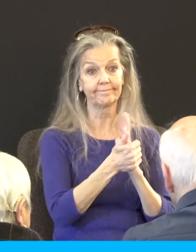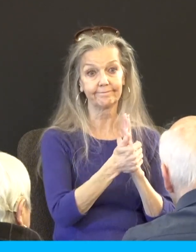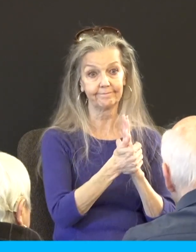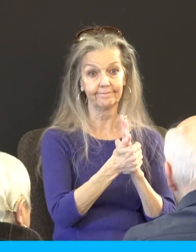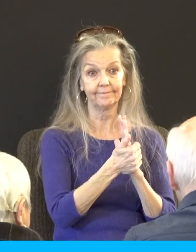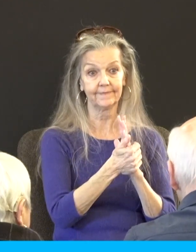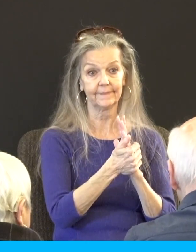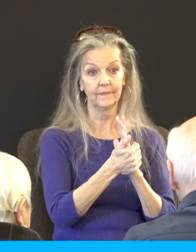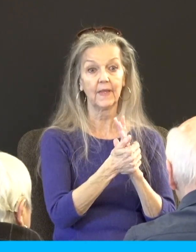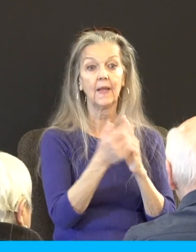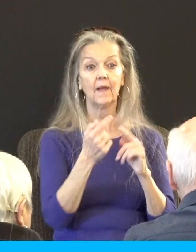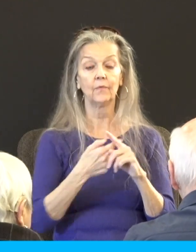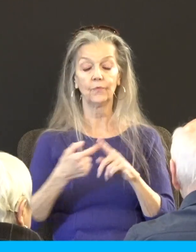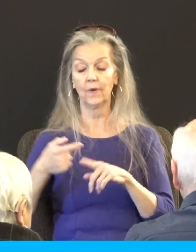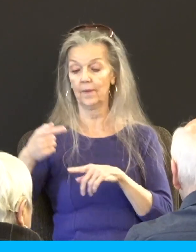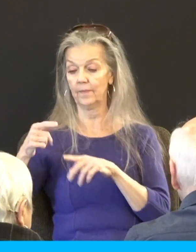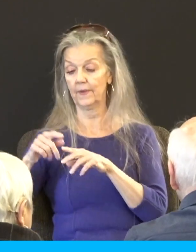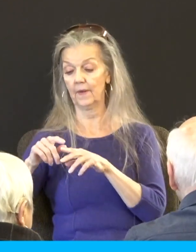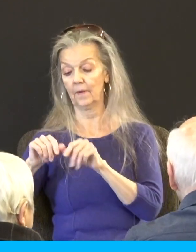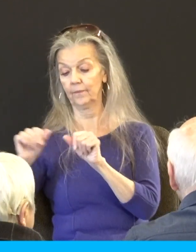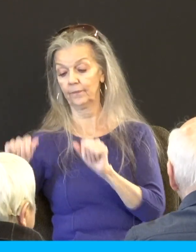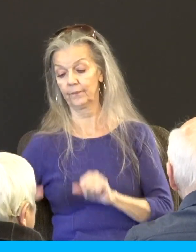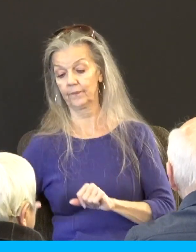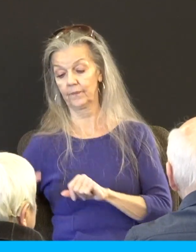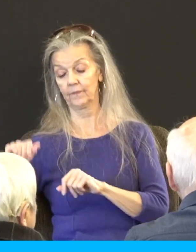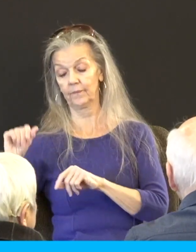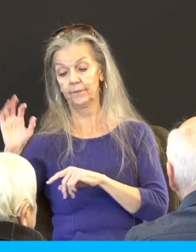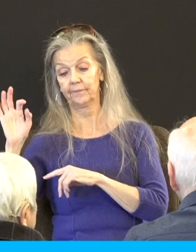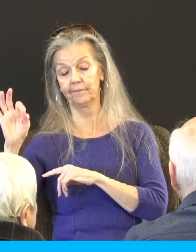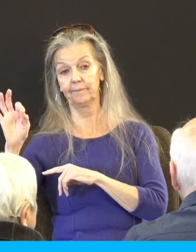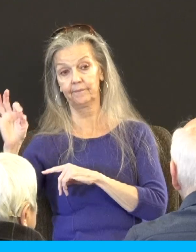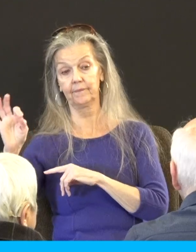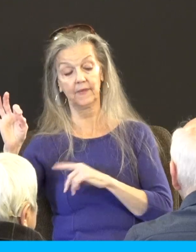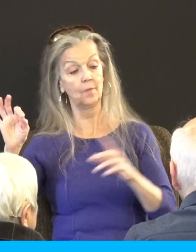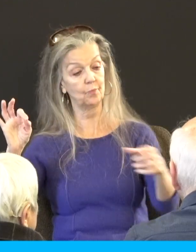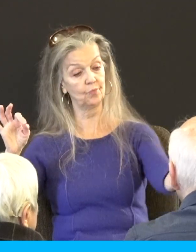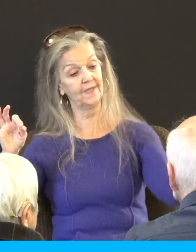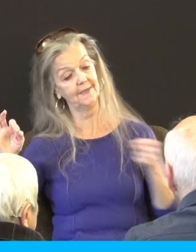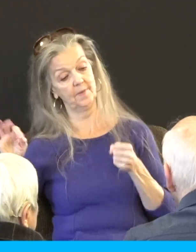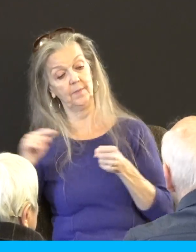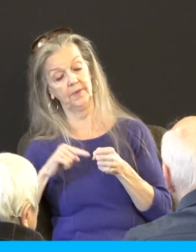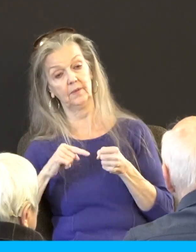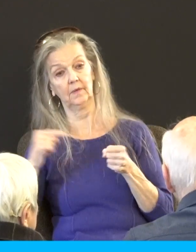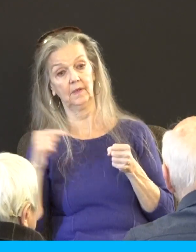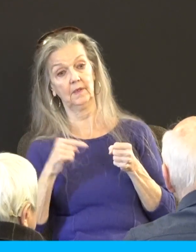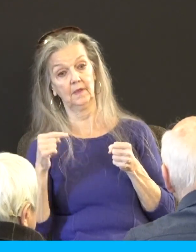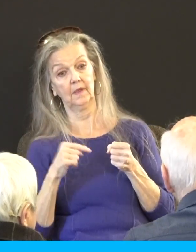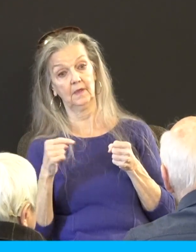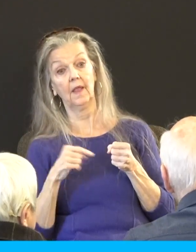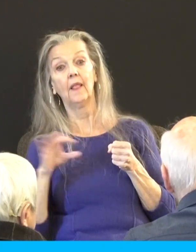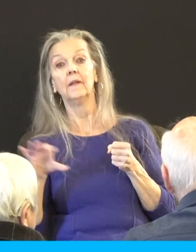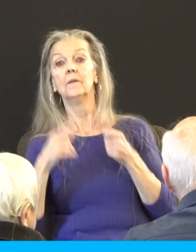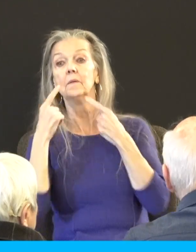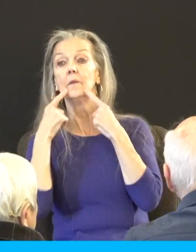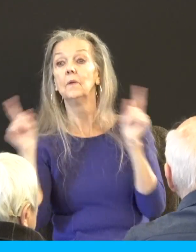from the pulpit or even brought up to the pulpit people and have basically declared this is what they're doing and we're throwing them out